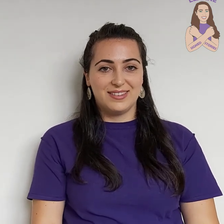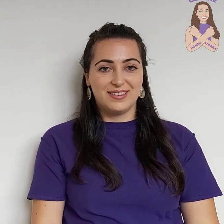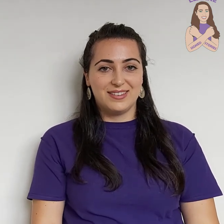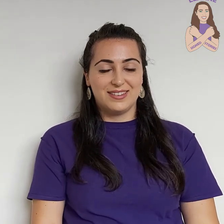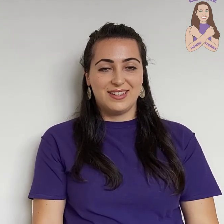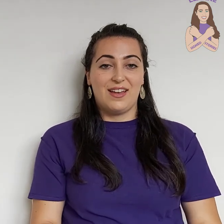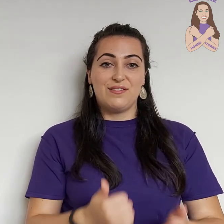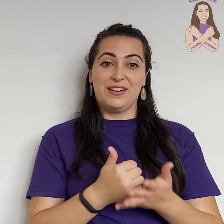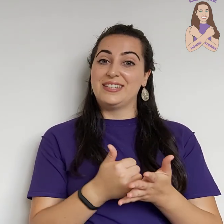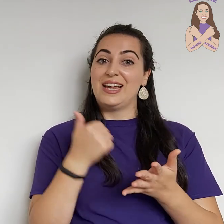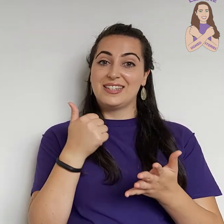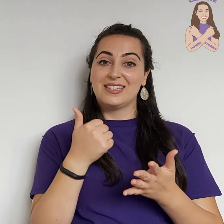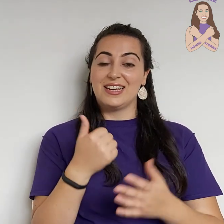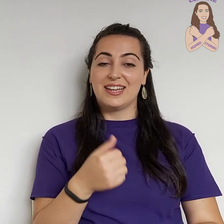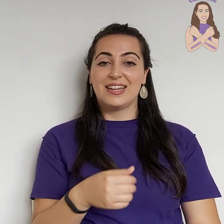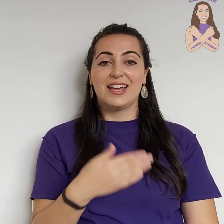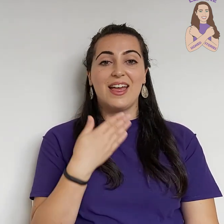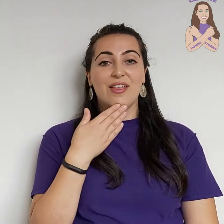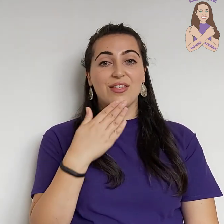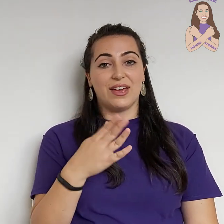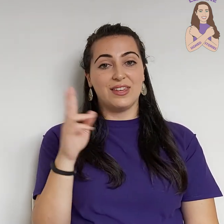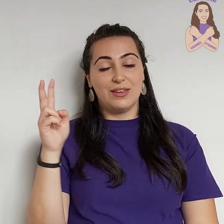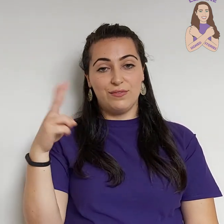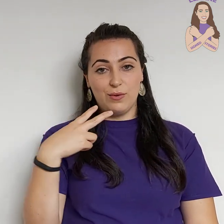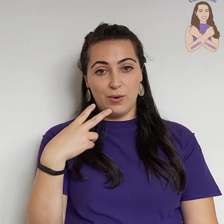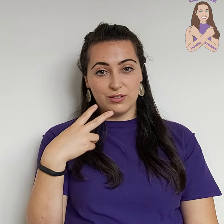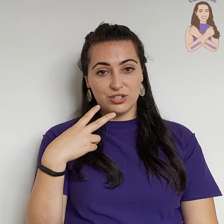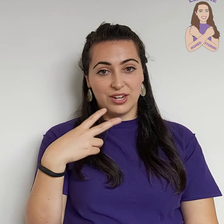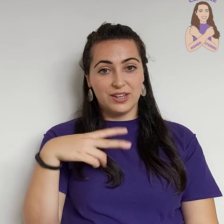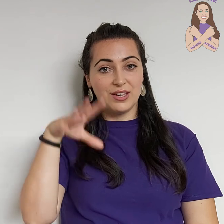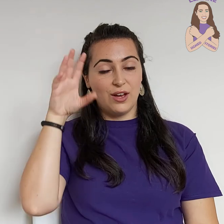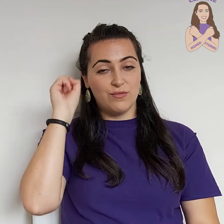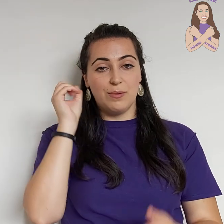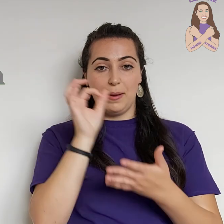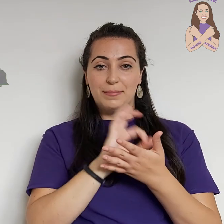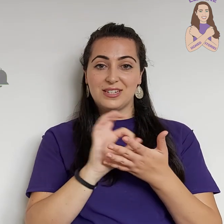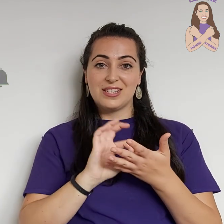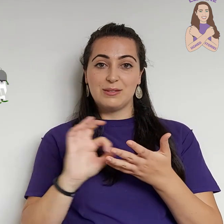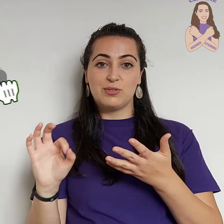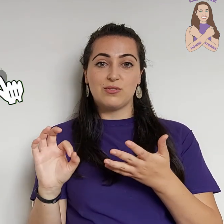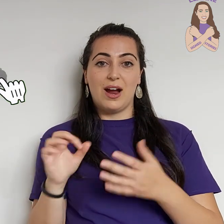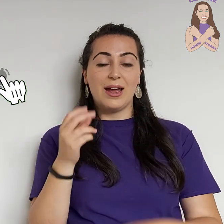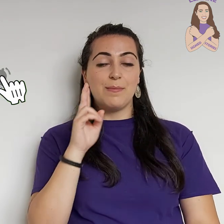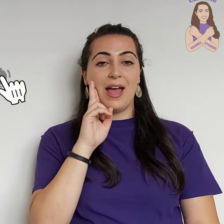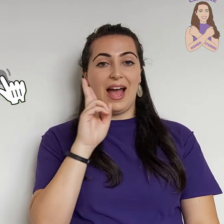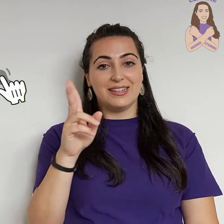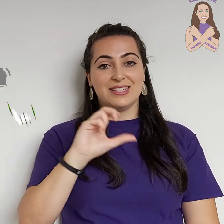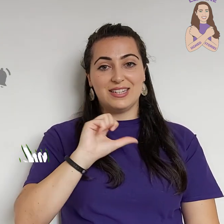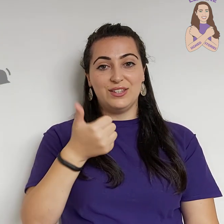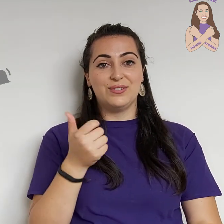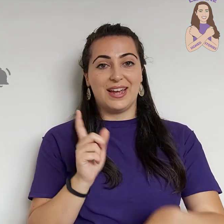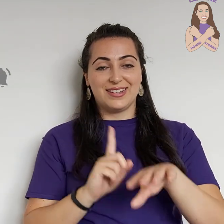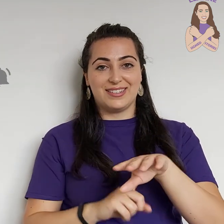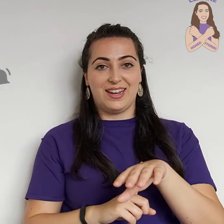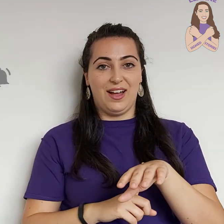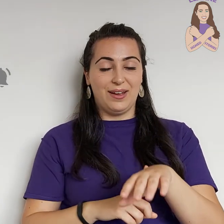Fantastic. Thank you for watching. Remember to subscribe and see you next time.